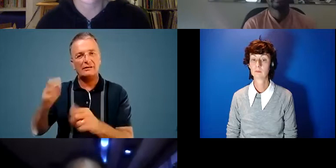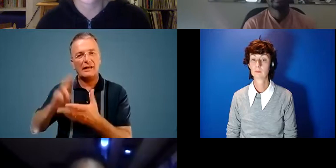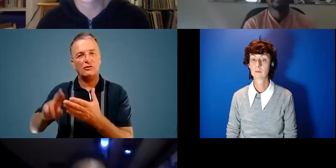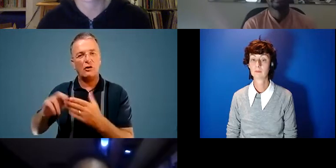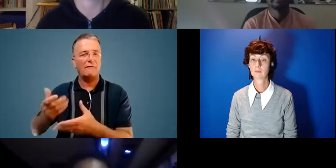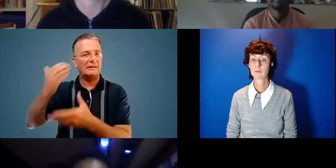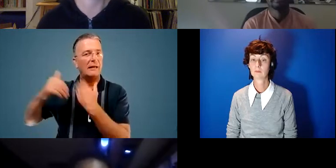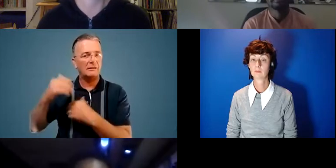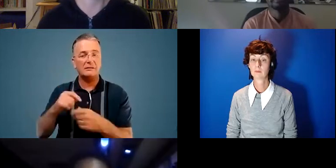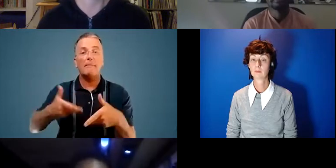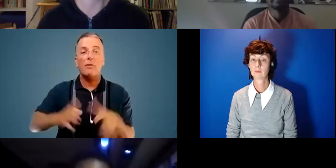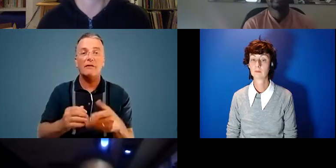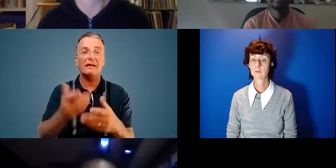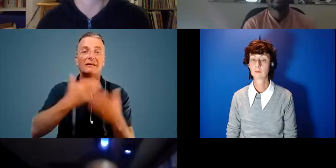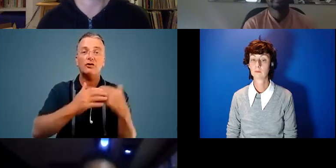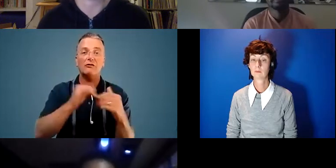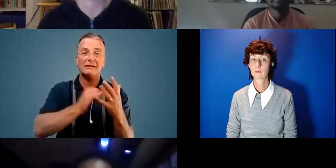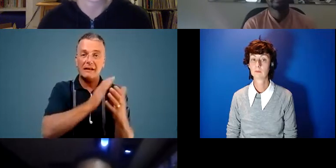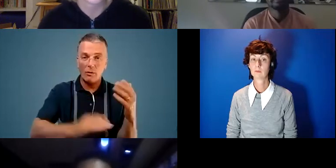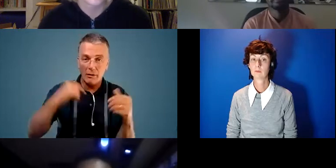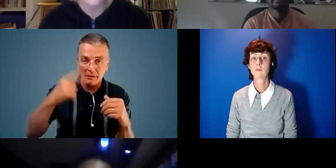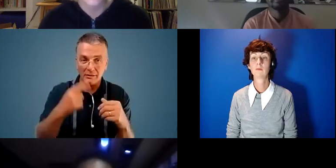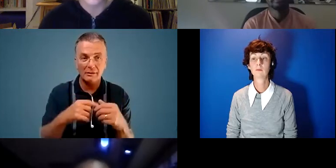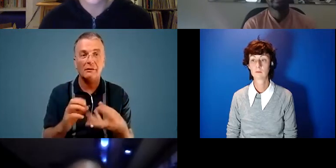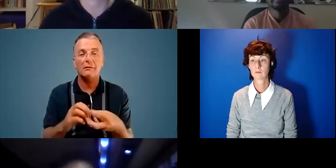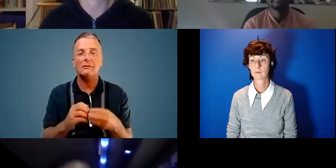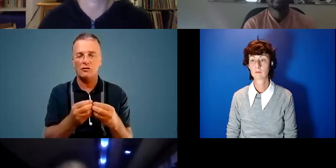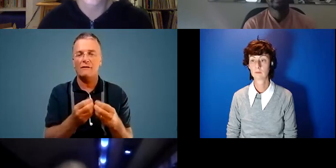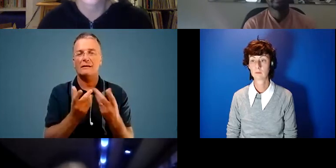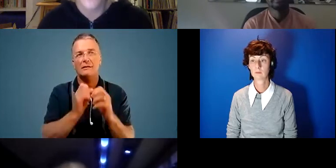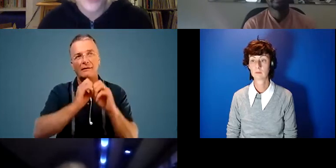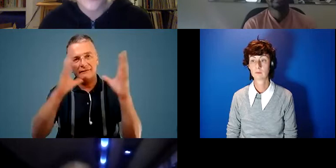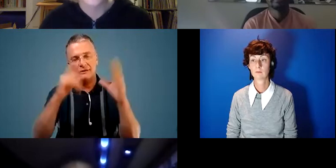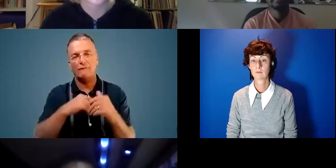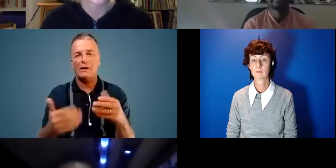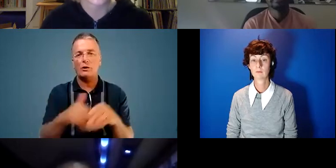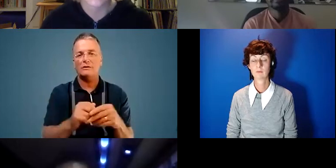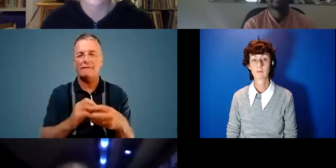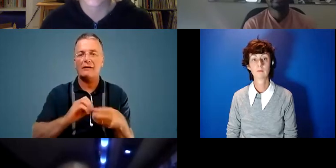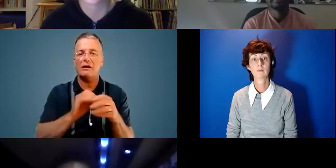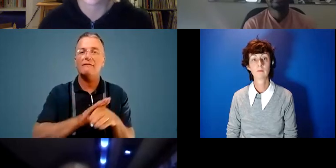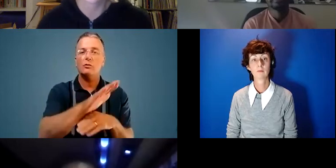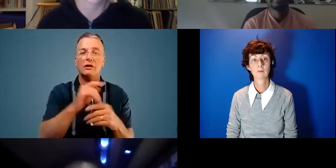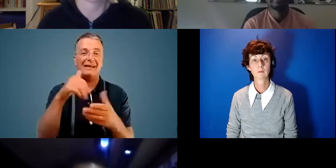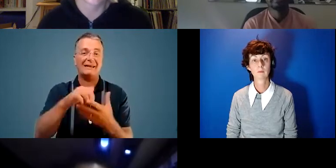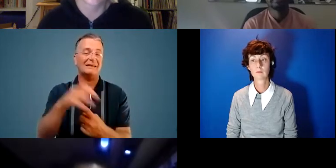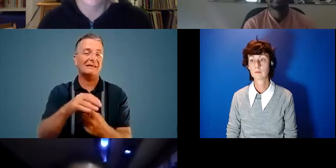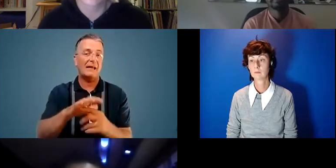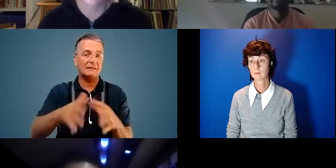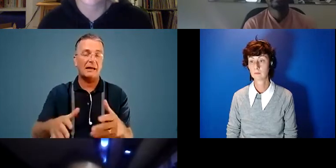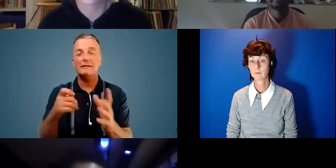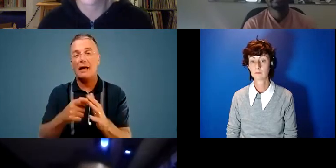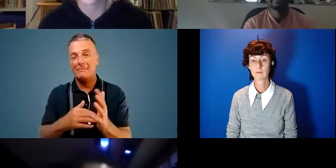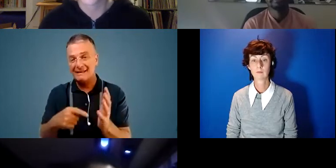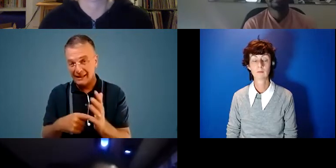historical South London provides much of the inspiration that galvanises his vision for an inclusive and creative future within a city landscape. KMT